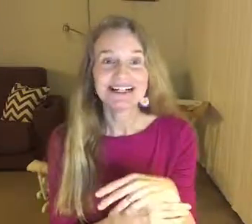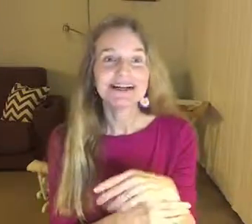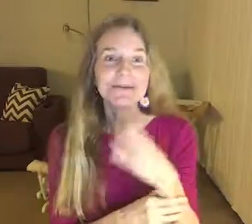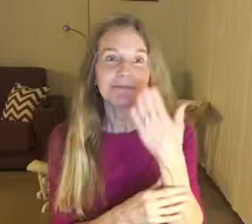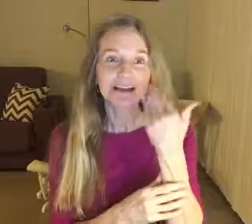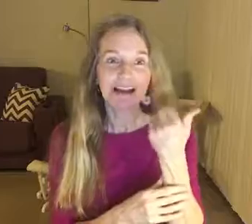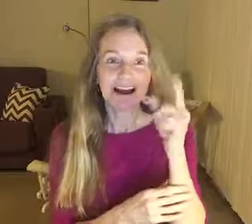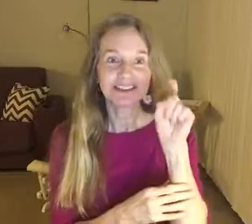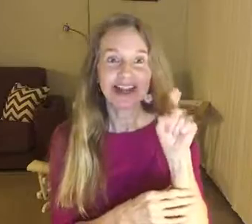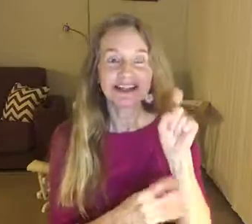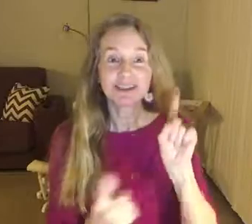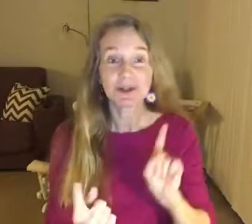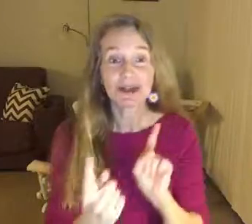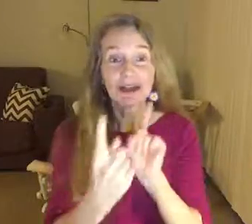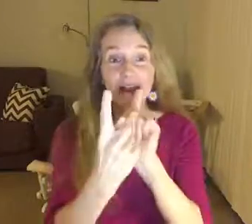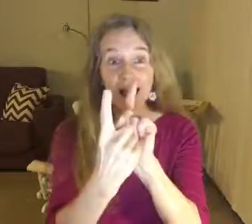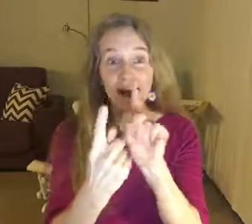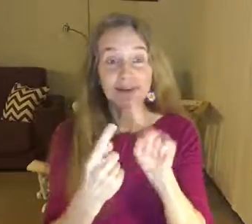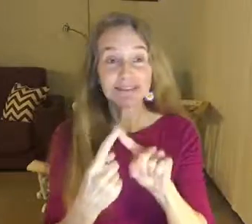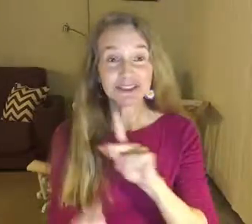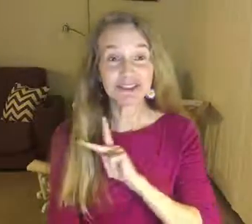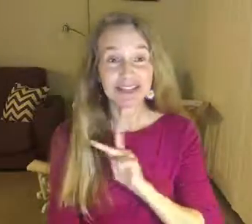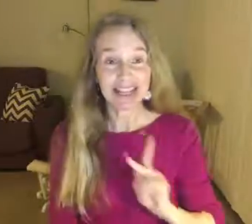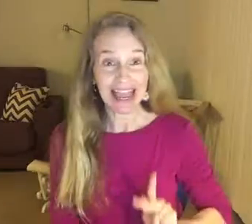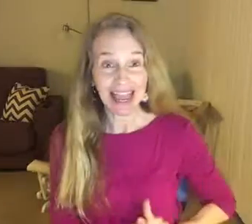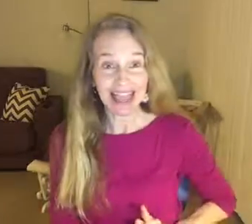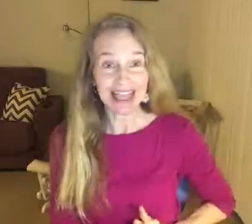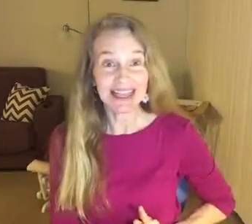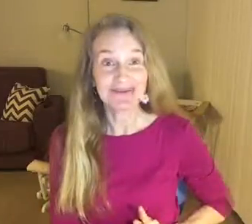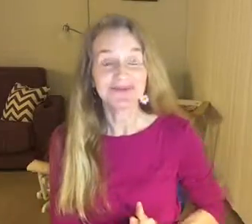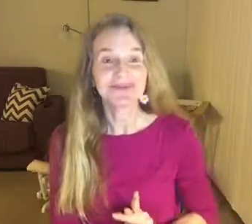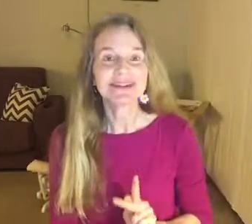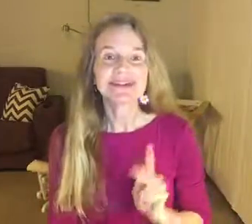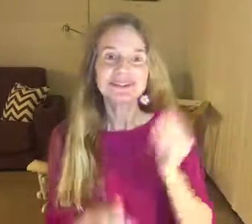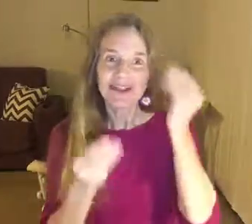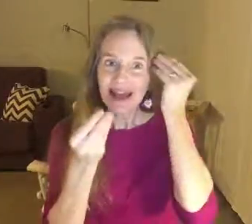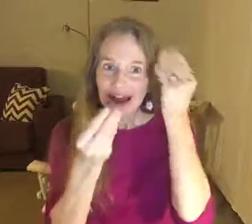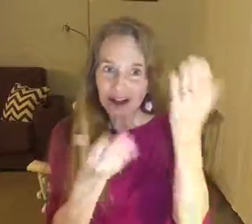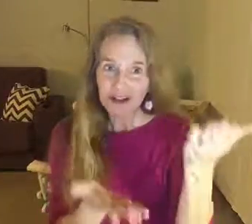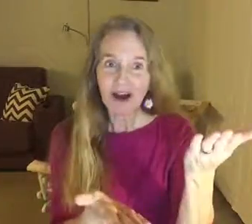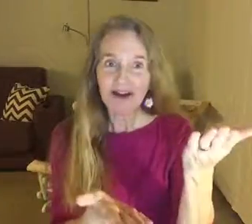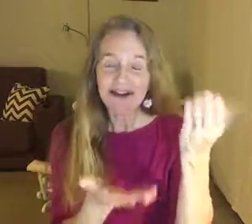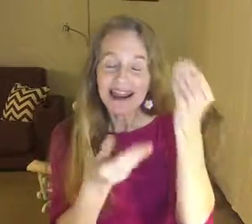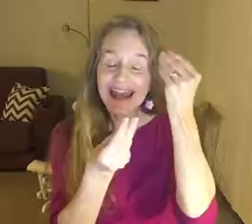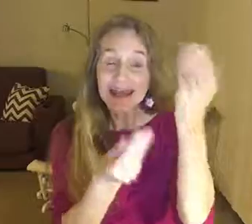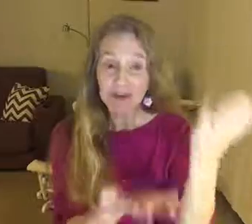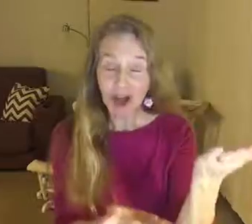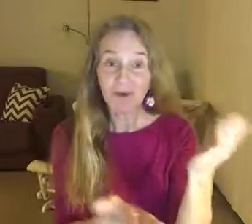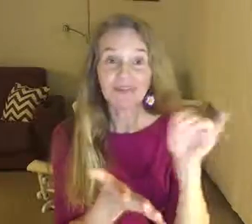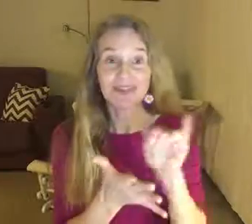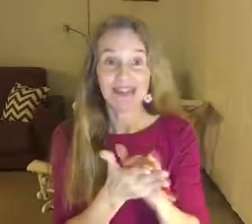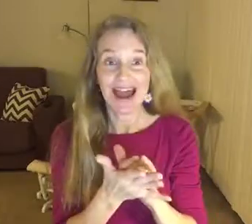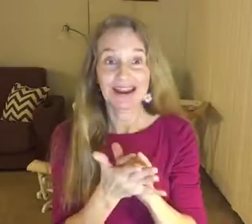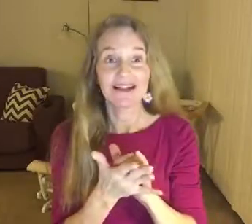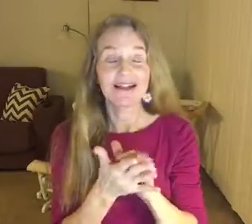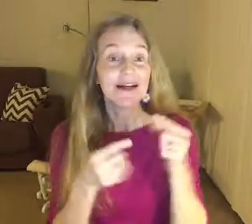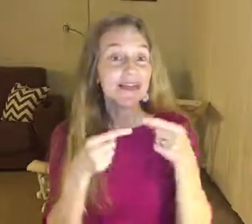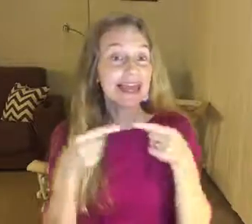because she had to come to the cave to let her know, letting know that the